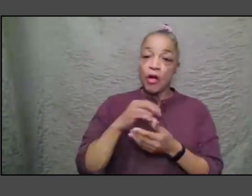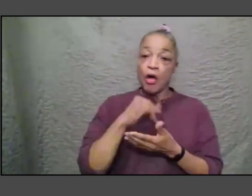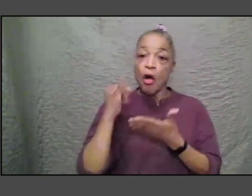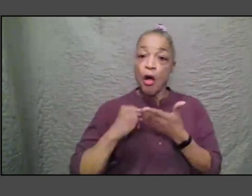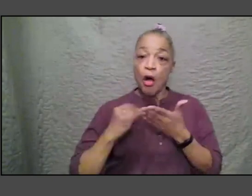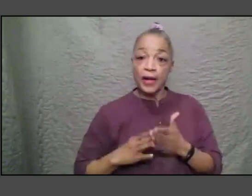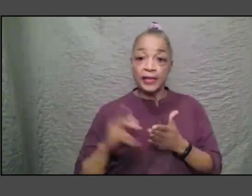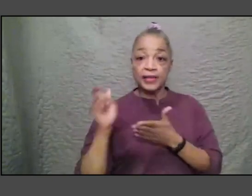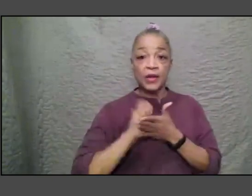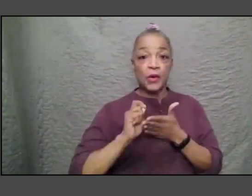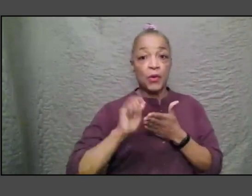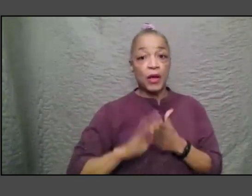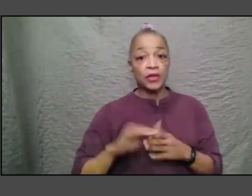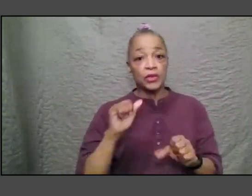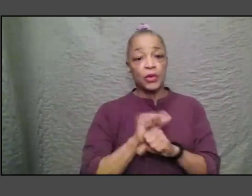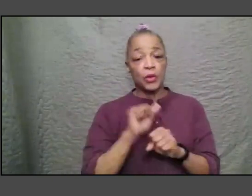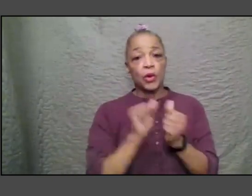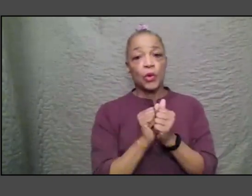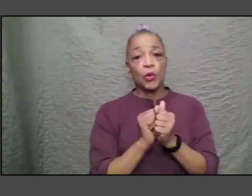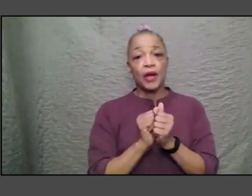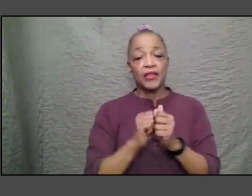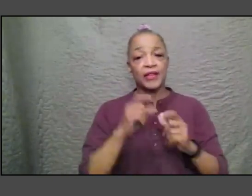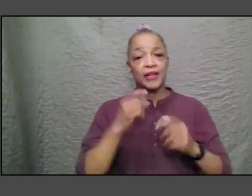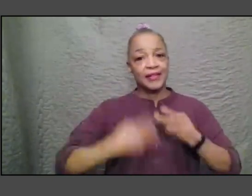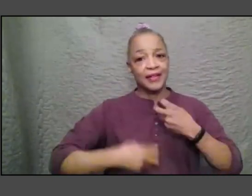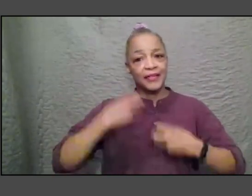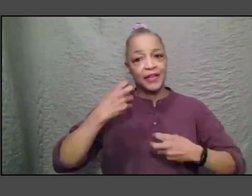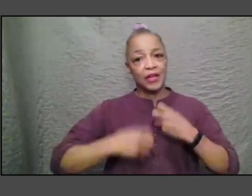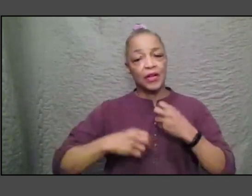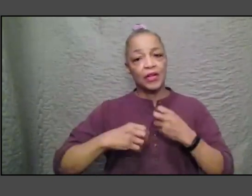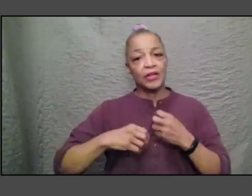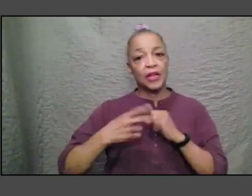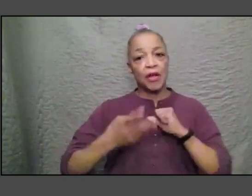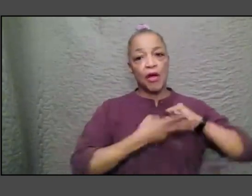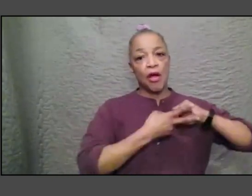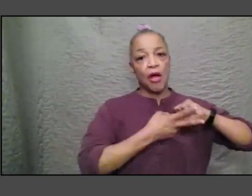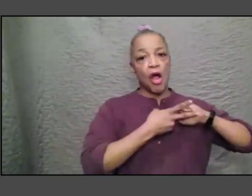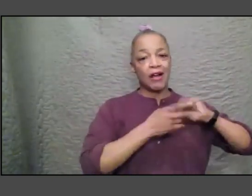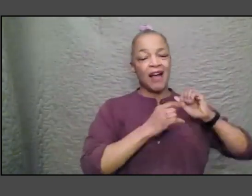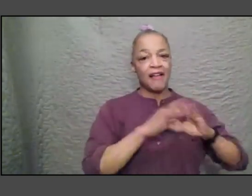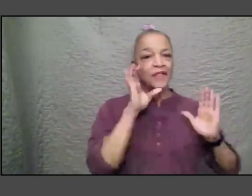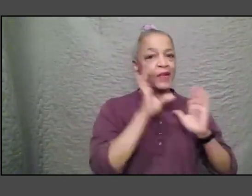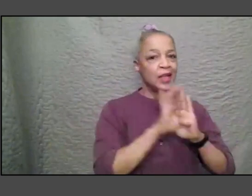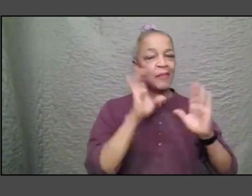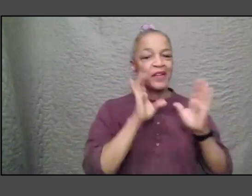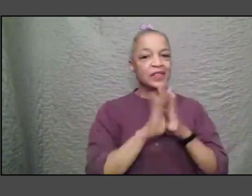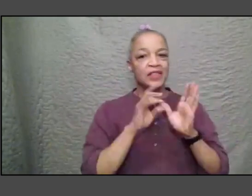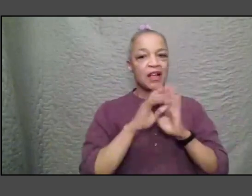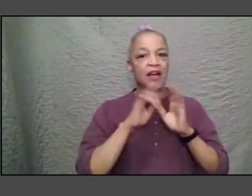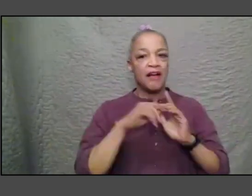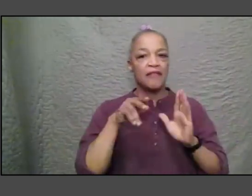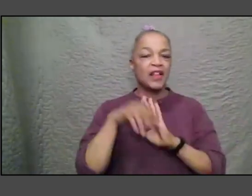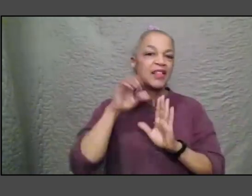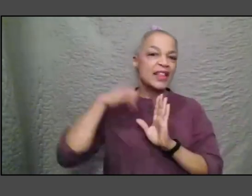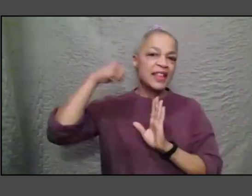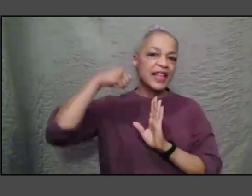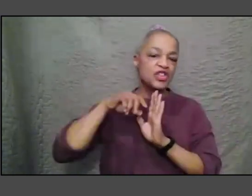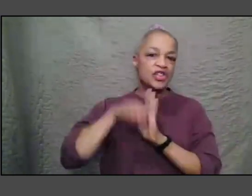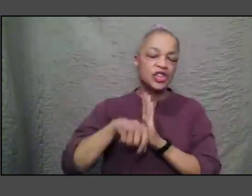a very very difficult archive of images of lynching and images of um caricatures